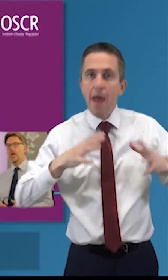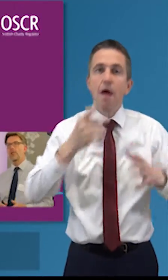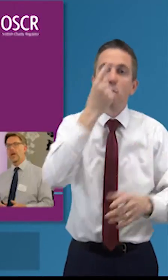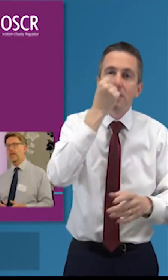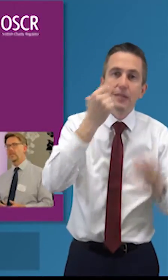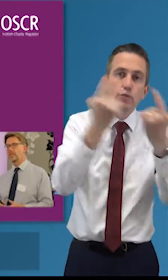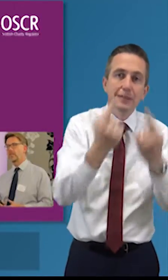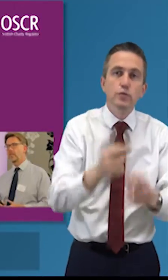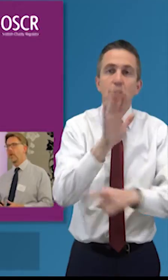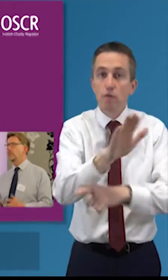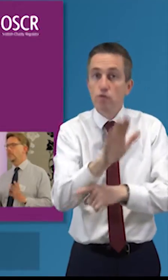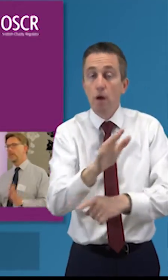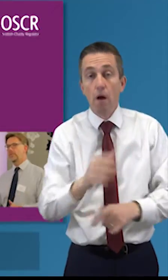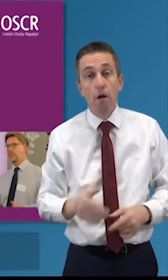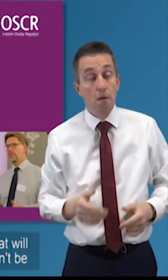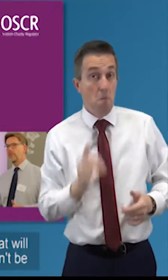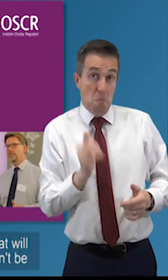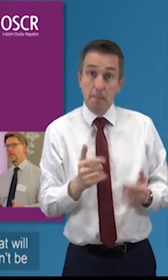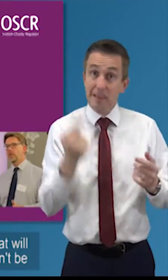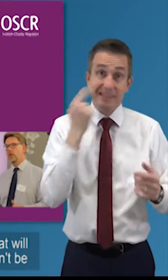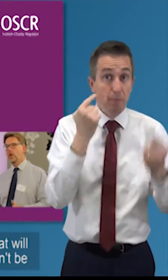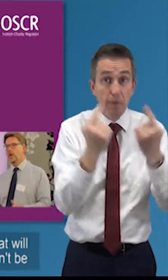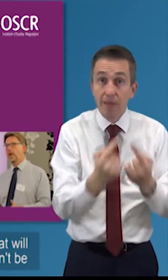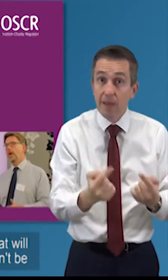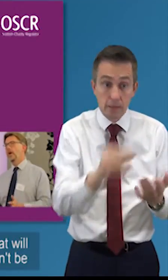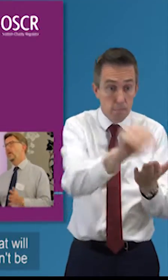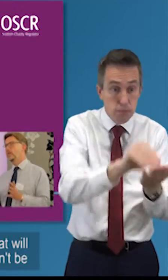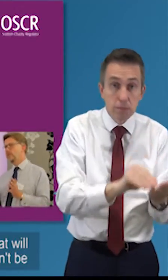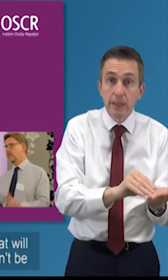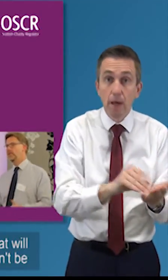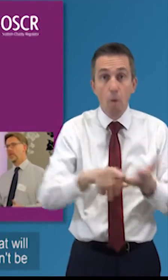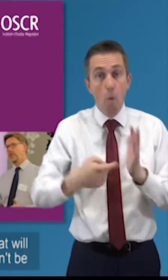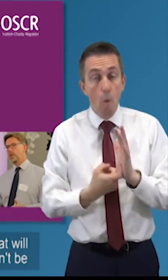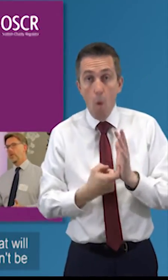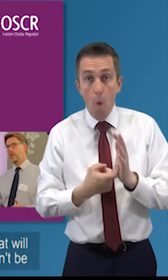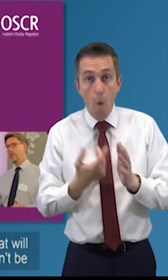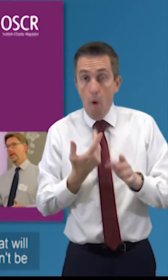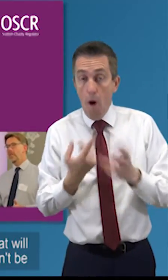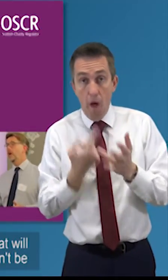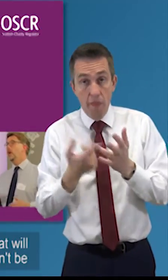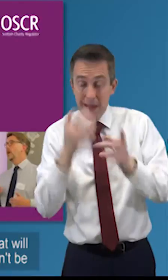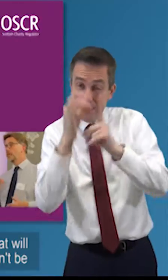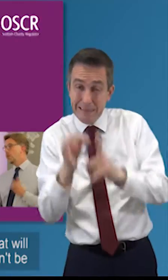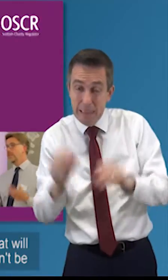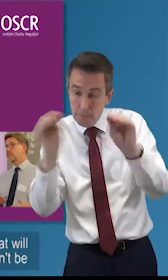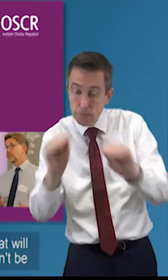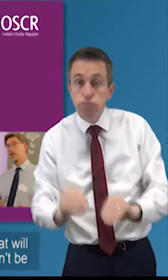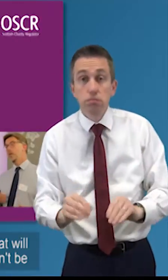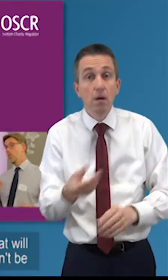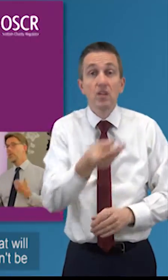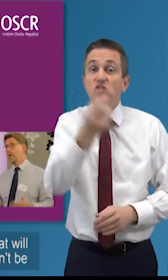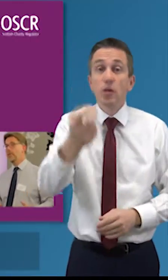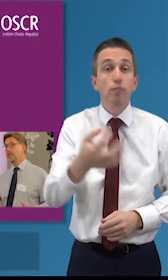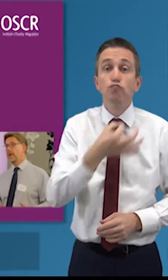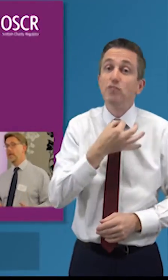things come to pass sometimes that can be very simple sometimes that will involve a lot of complexity and some risks